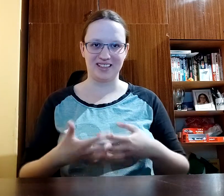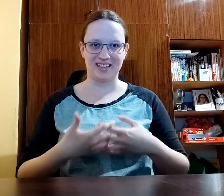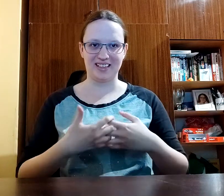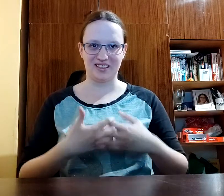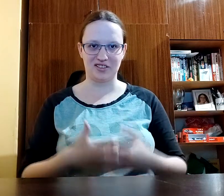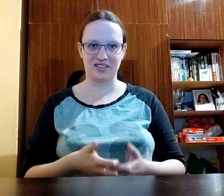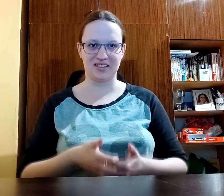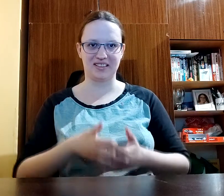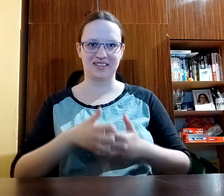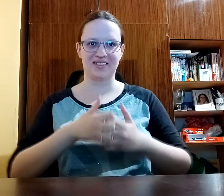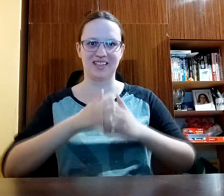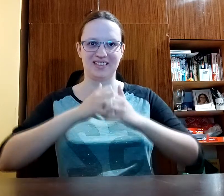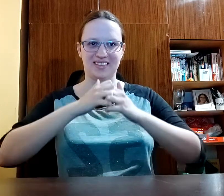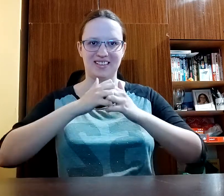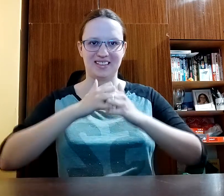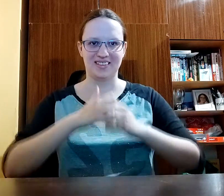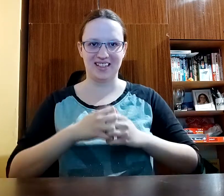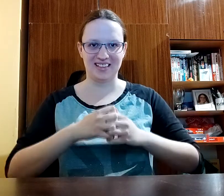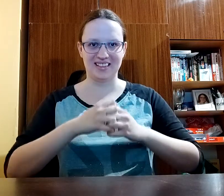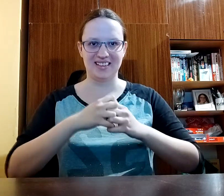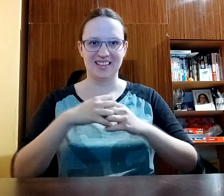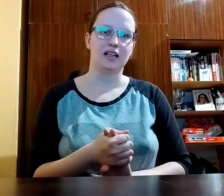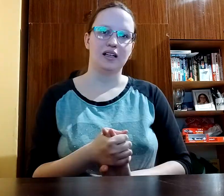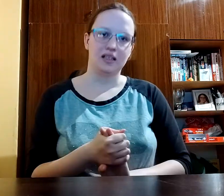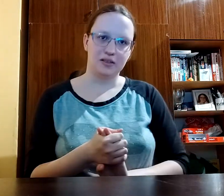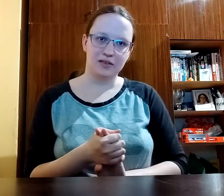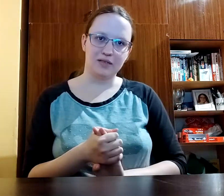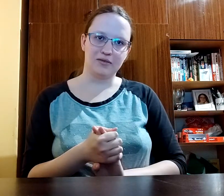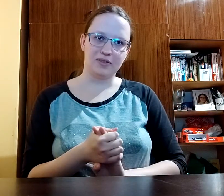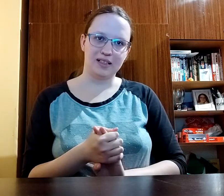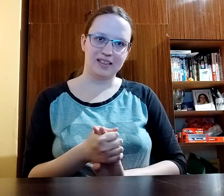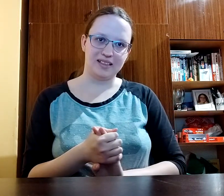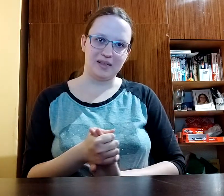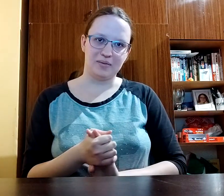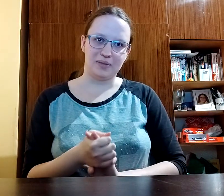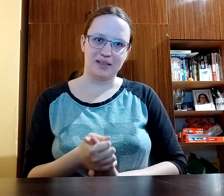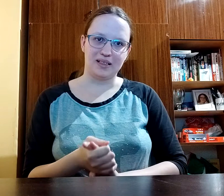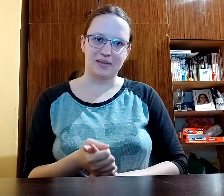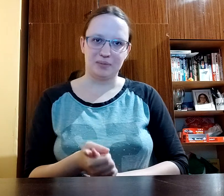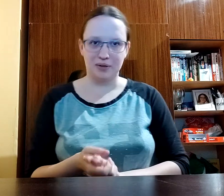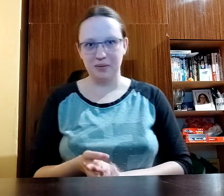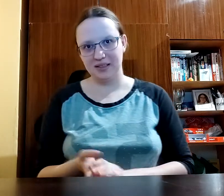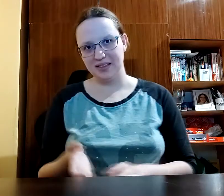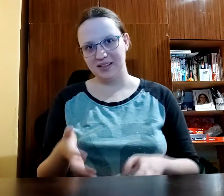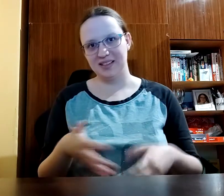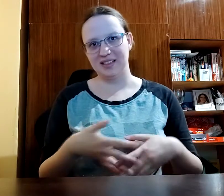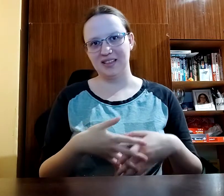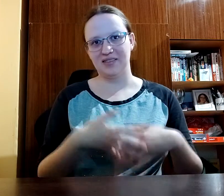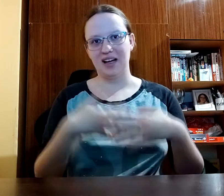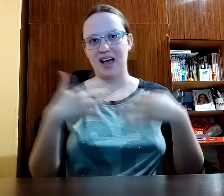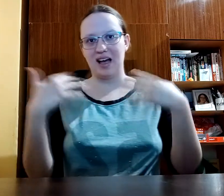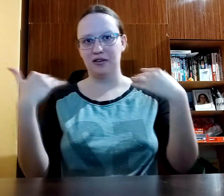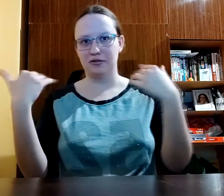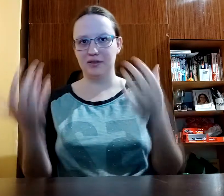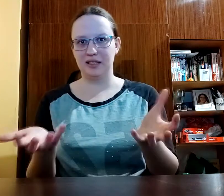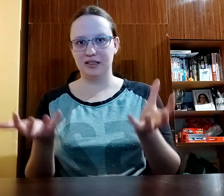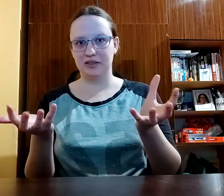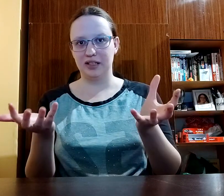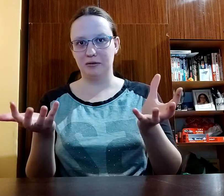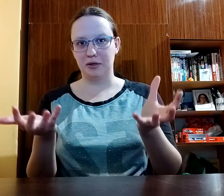kind of stressed so I use this ways you can for example promise yourself a reward